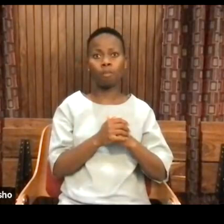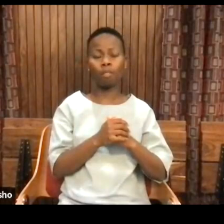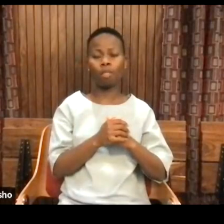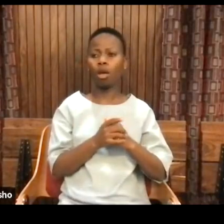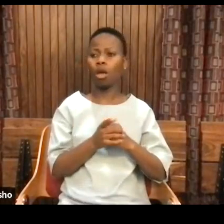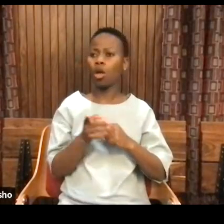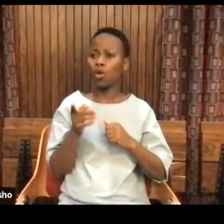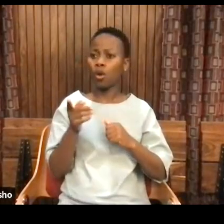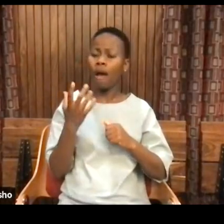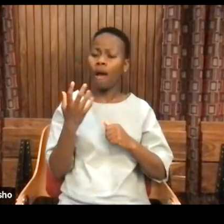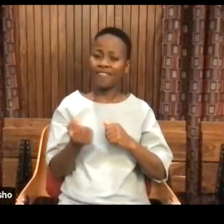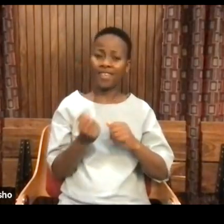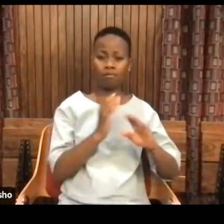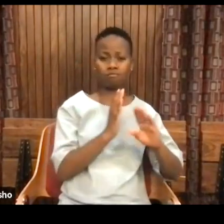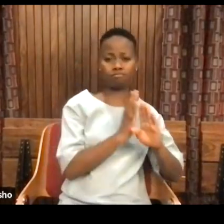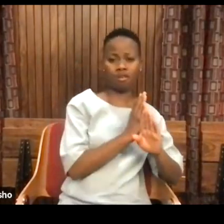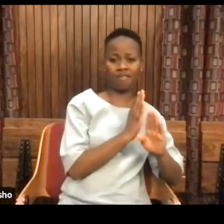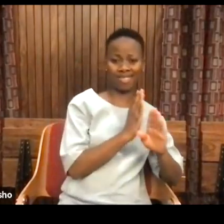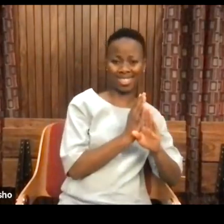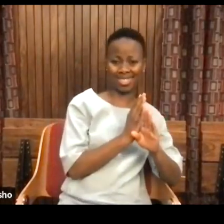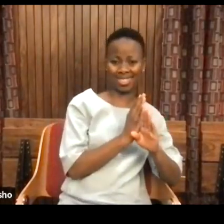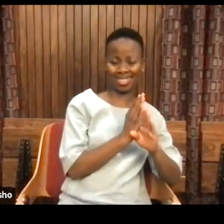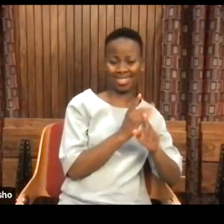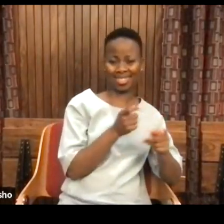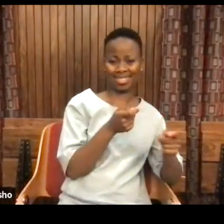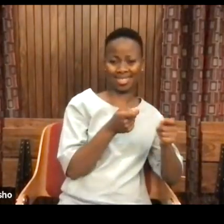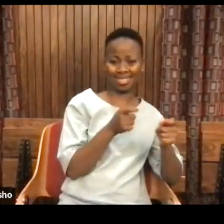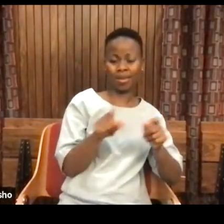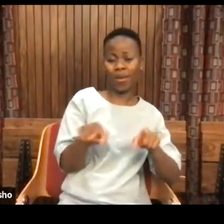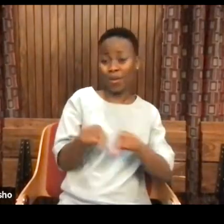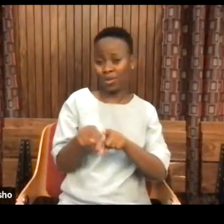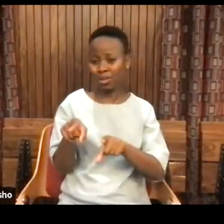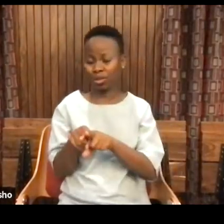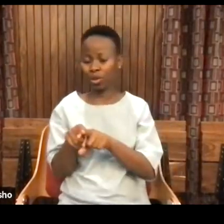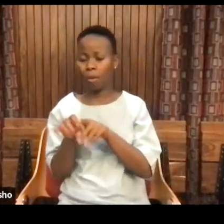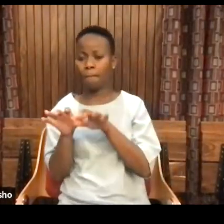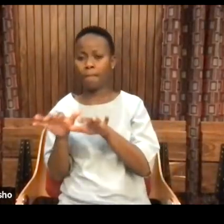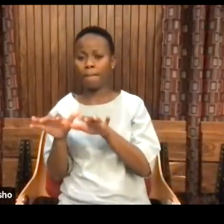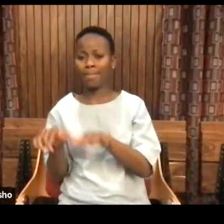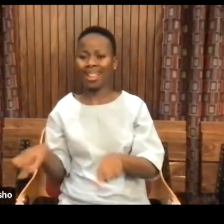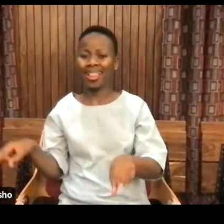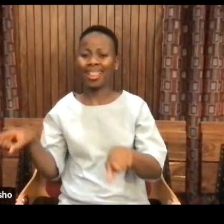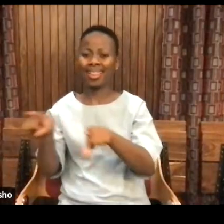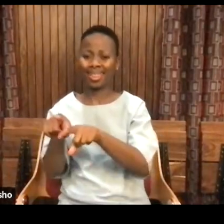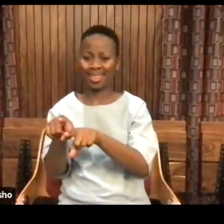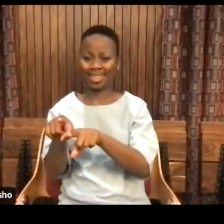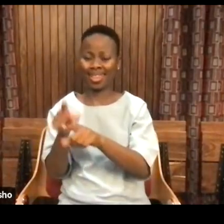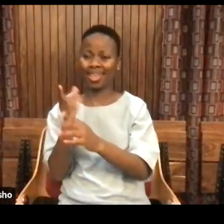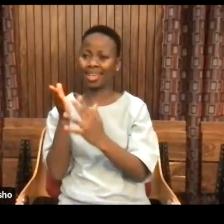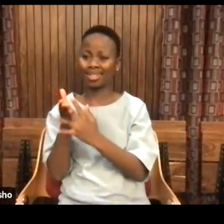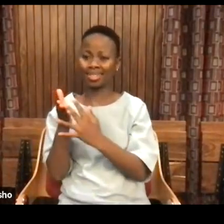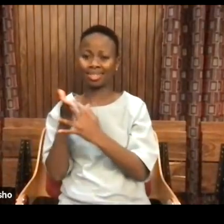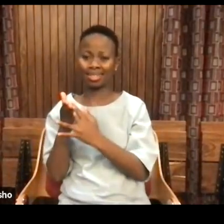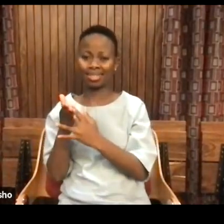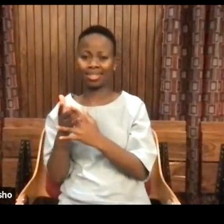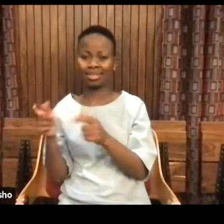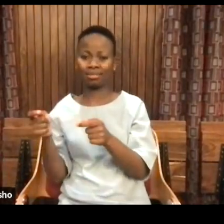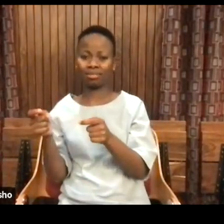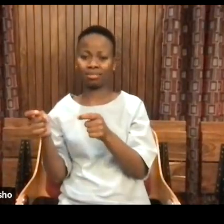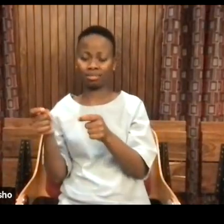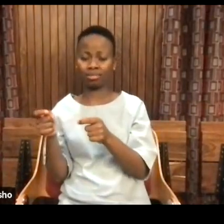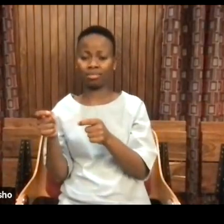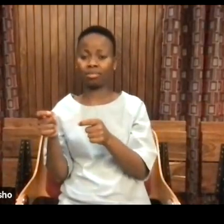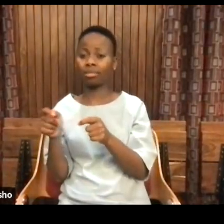versus the public access of conditions. The public access of conditions